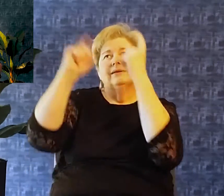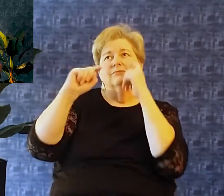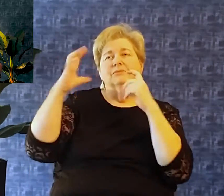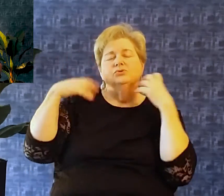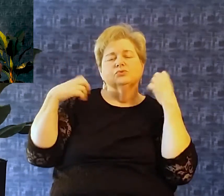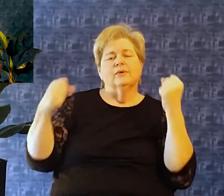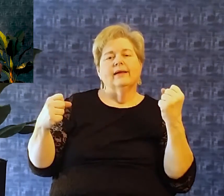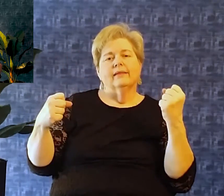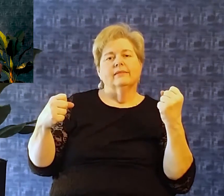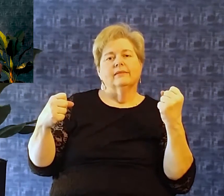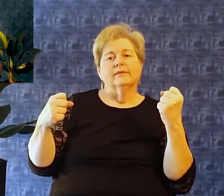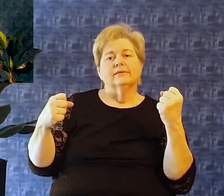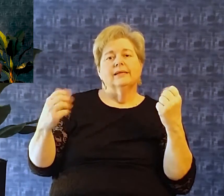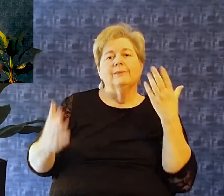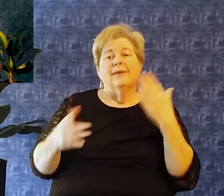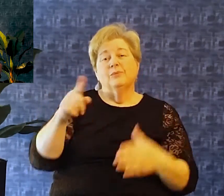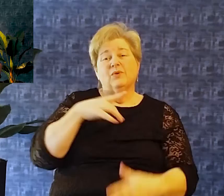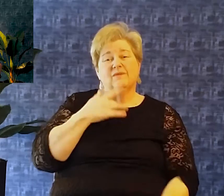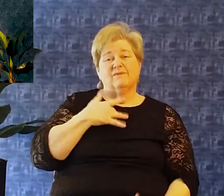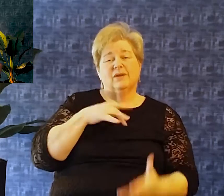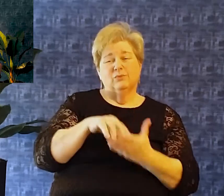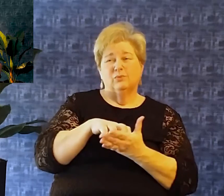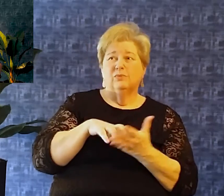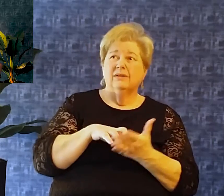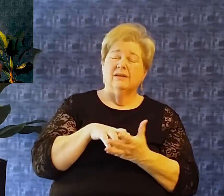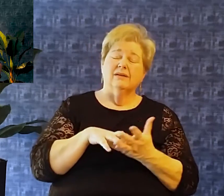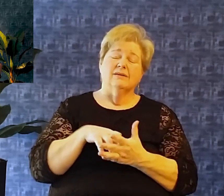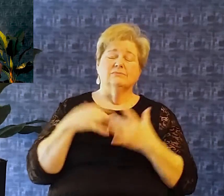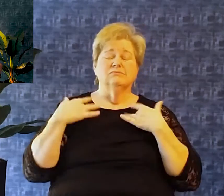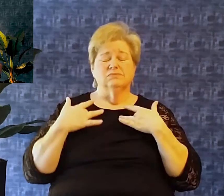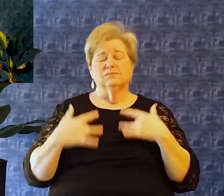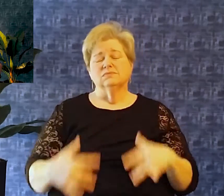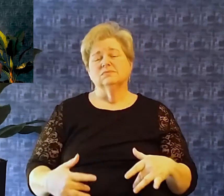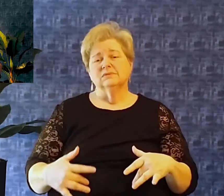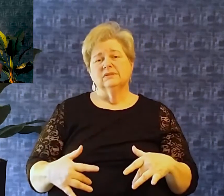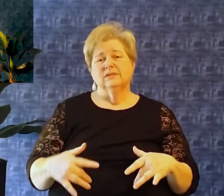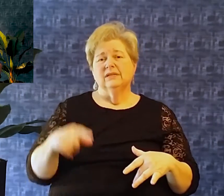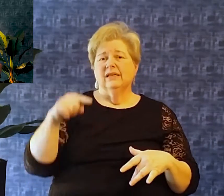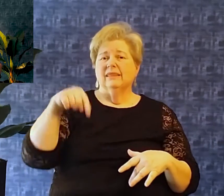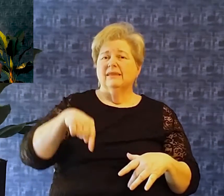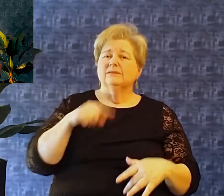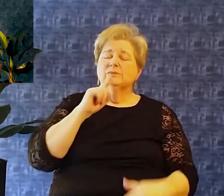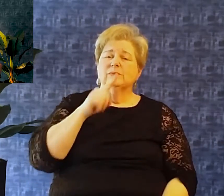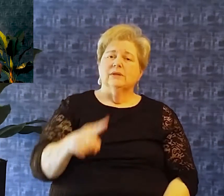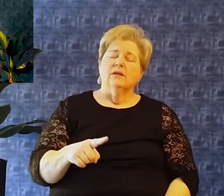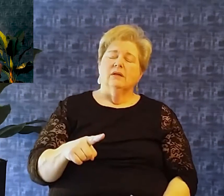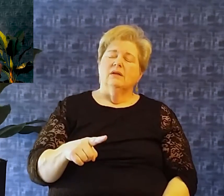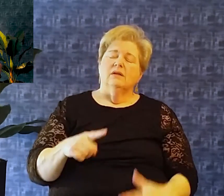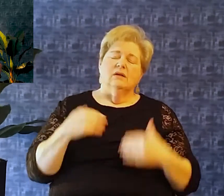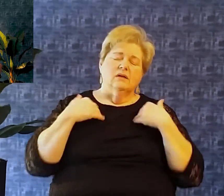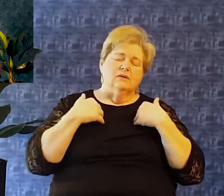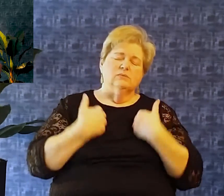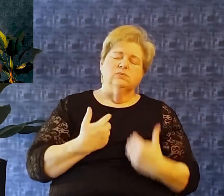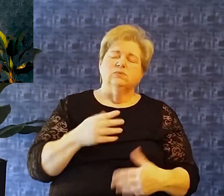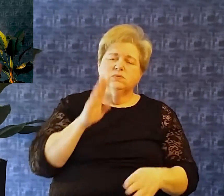Lord strengthen me You may be feeling weak And worn down right now This may be wearing On your soul